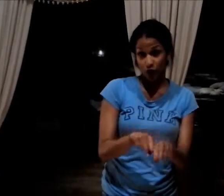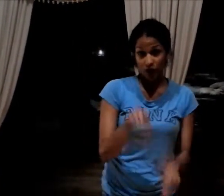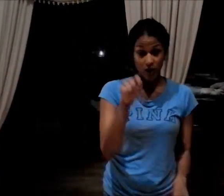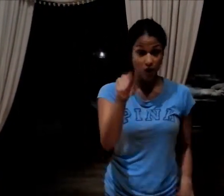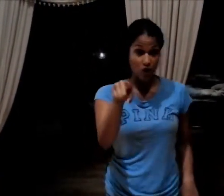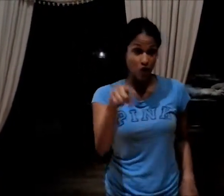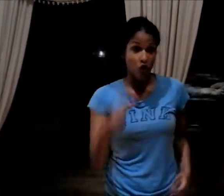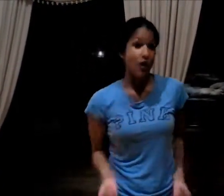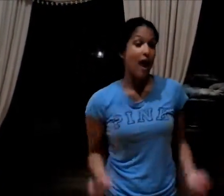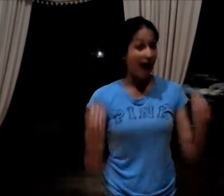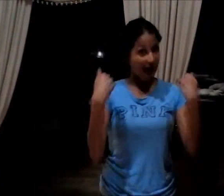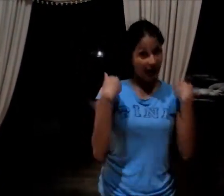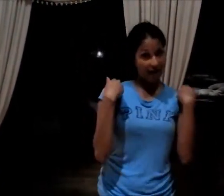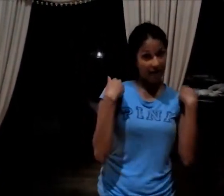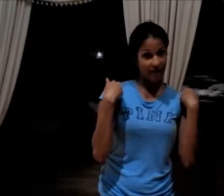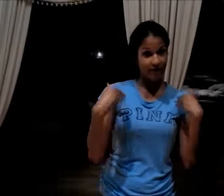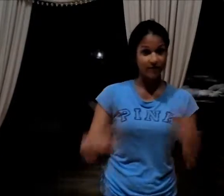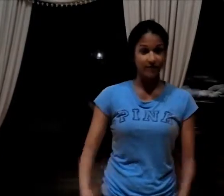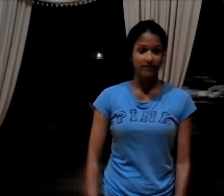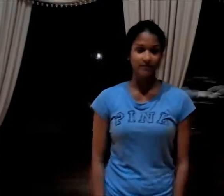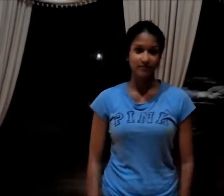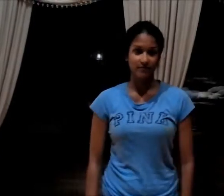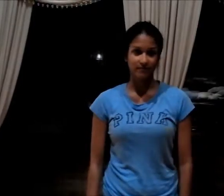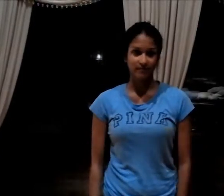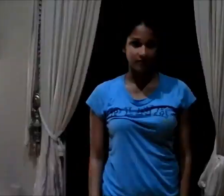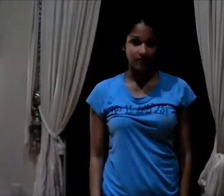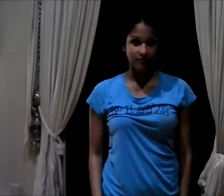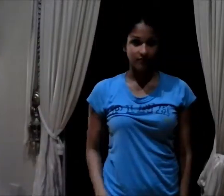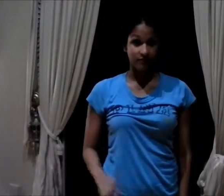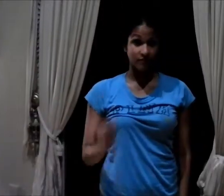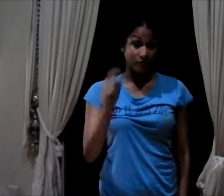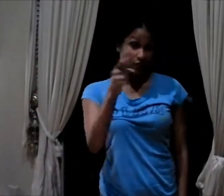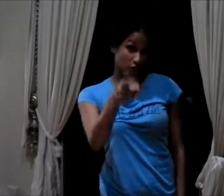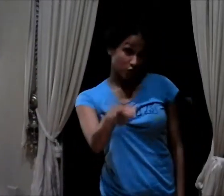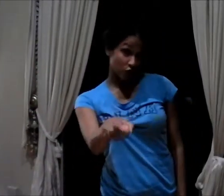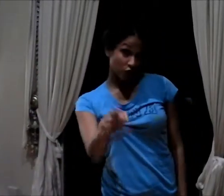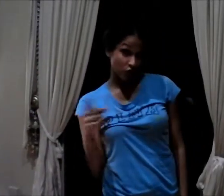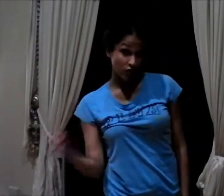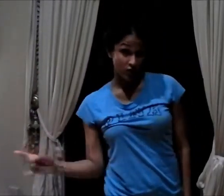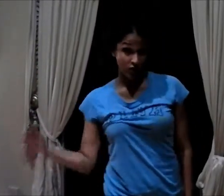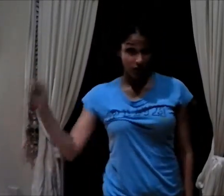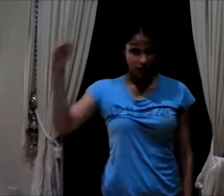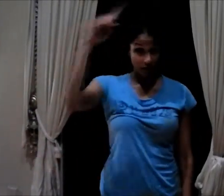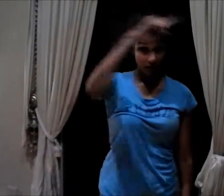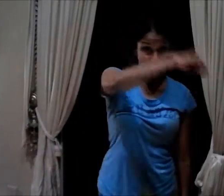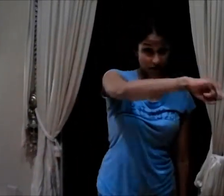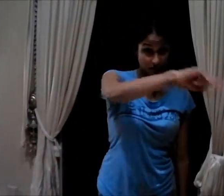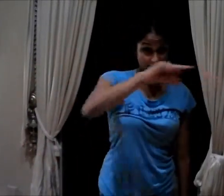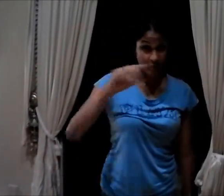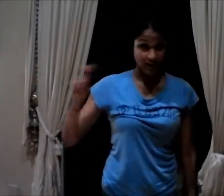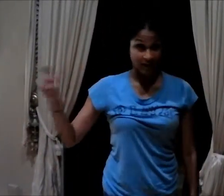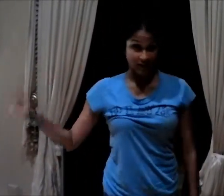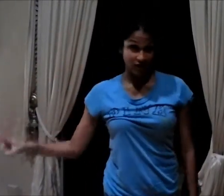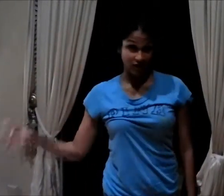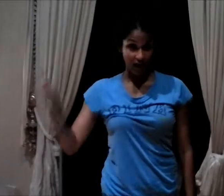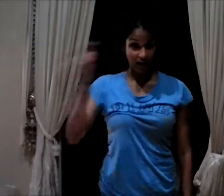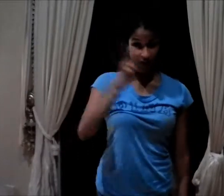you have? Go. You travel